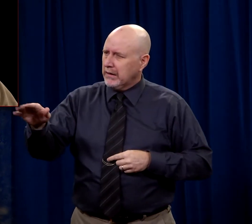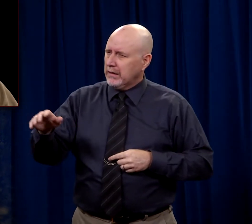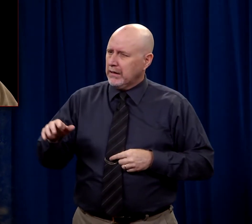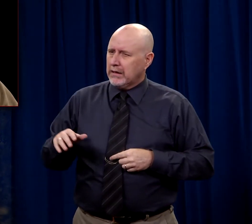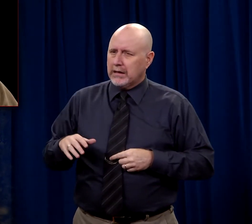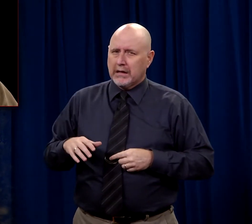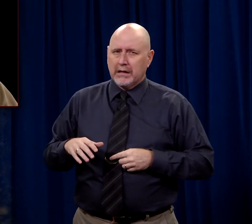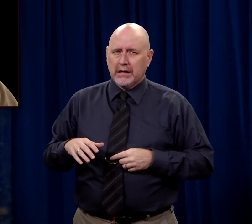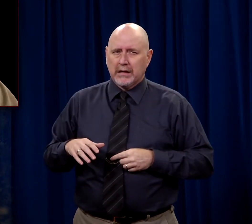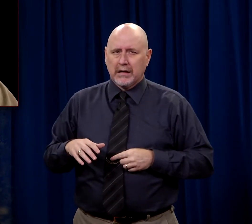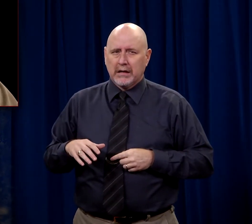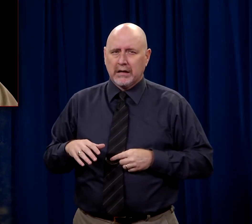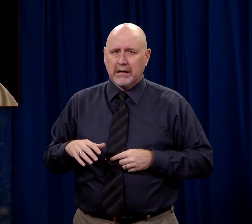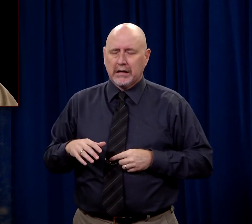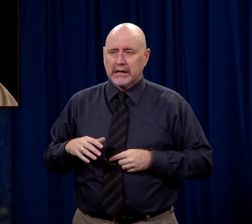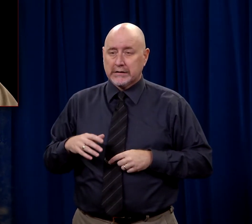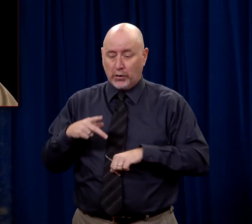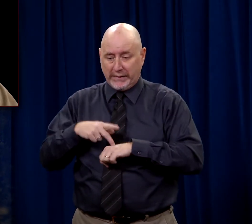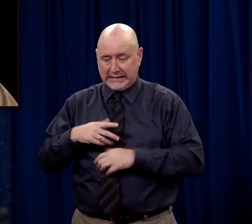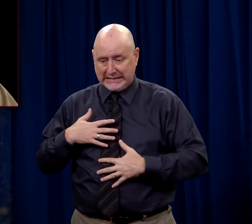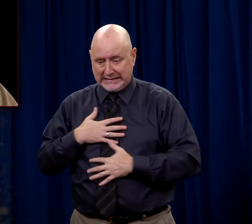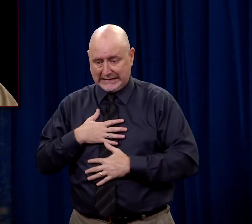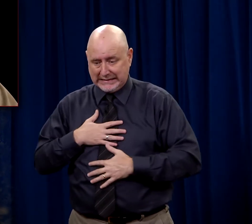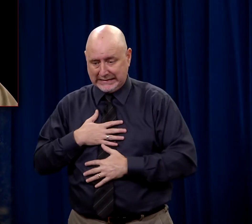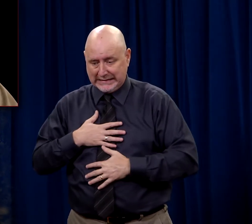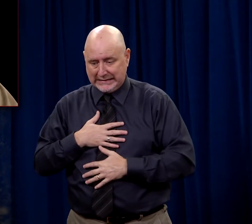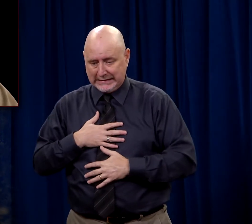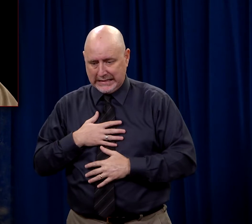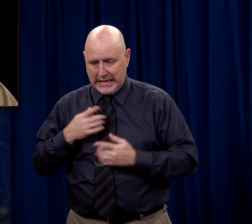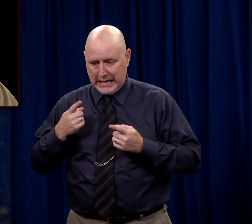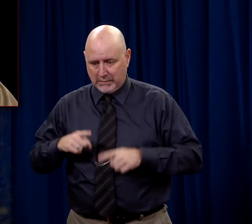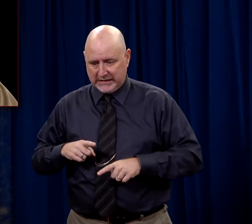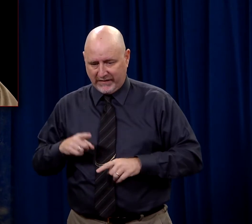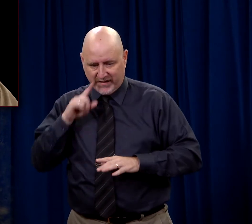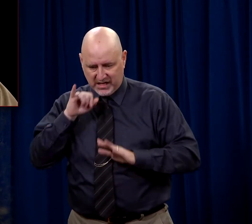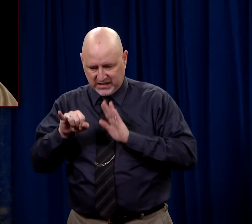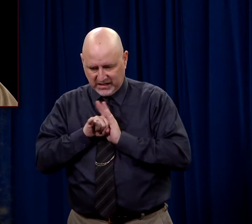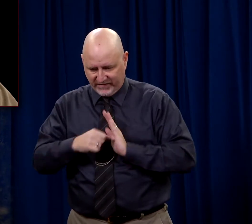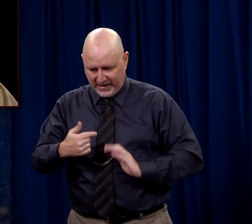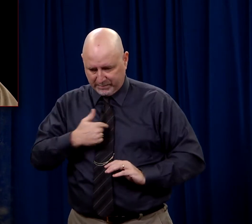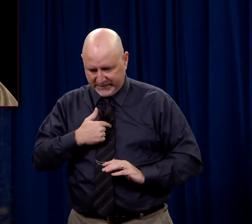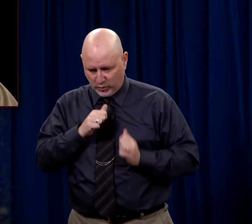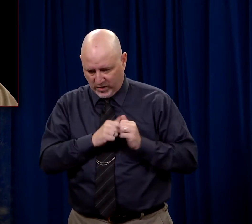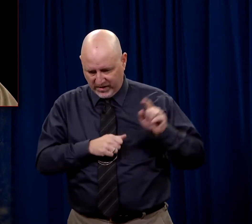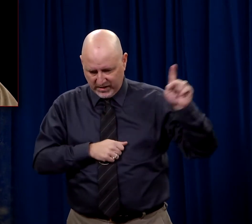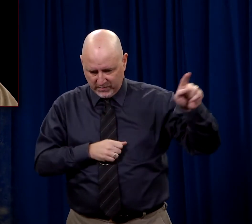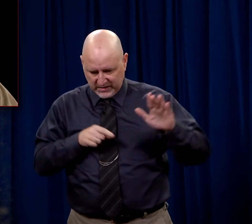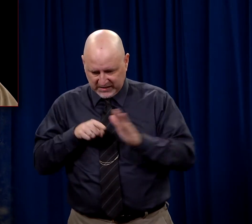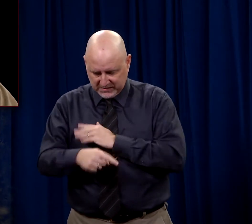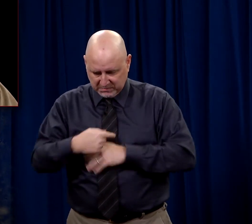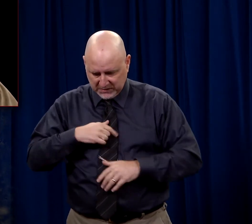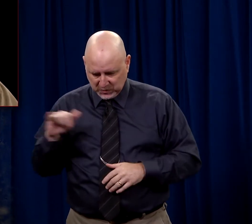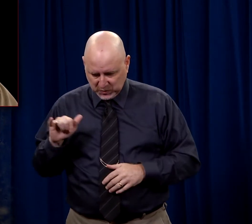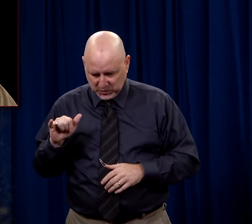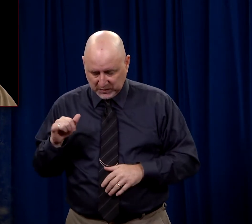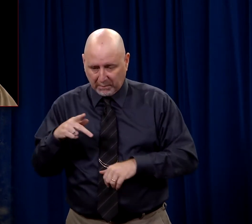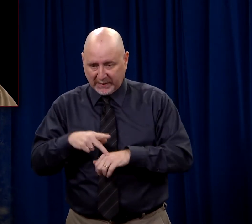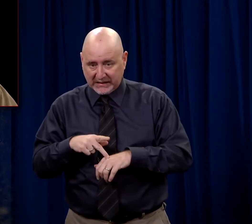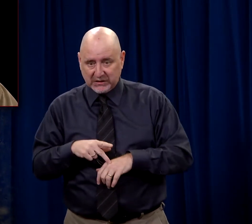The climate was so fearful. The terror. What could happen if people identified Him? And this time